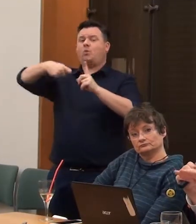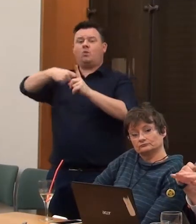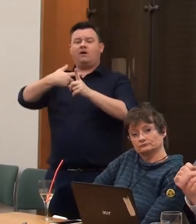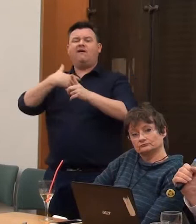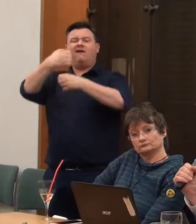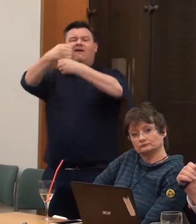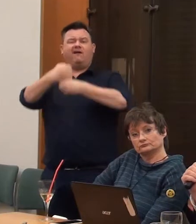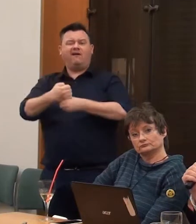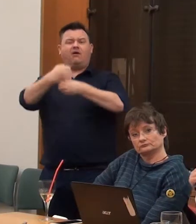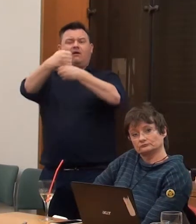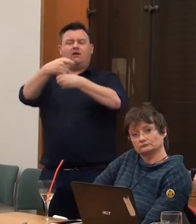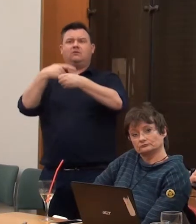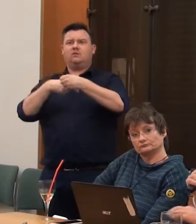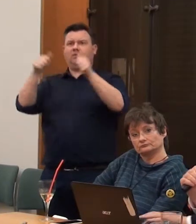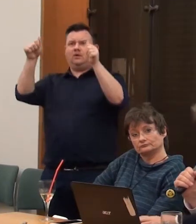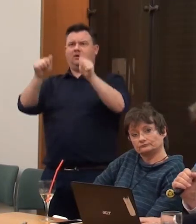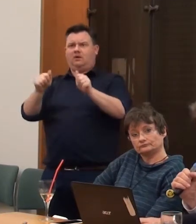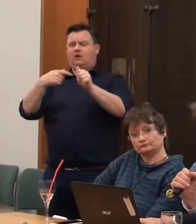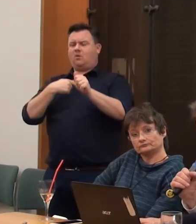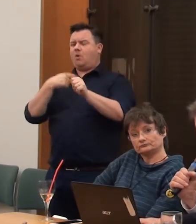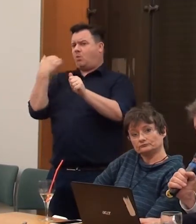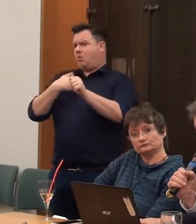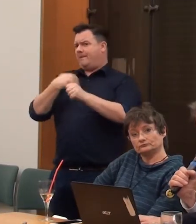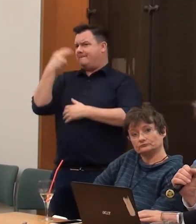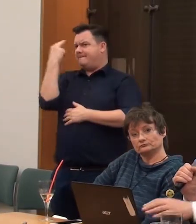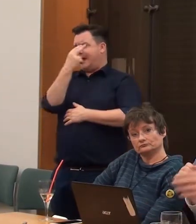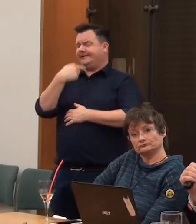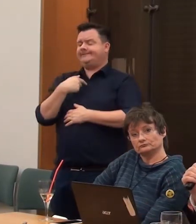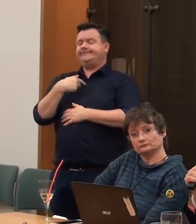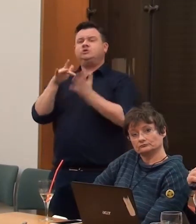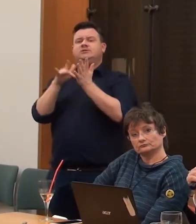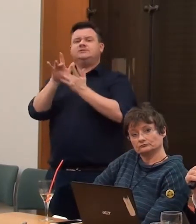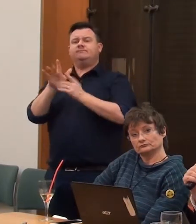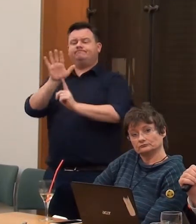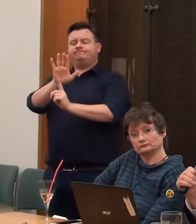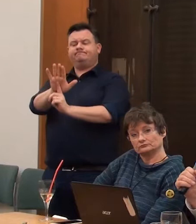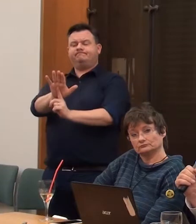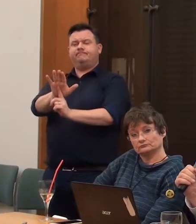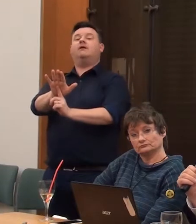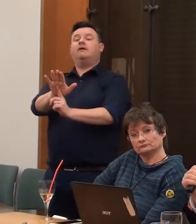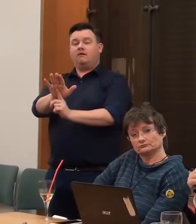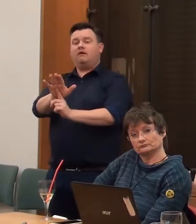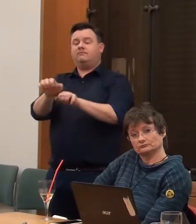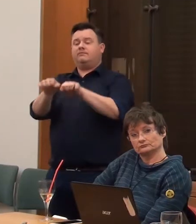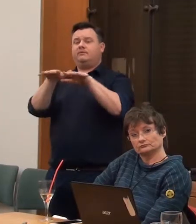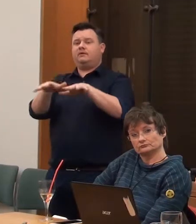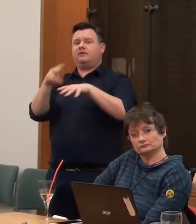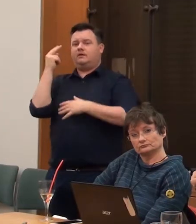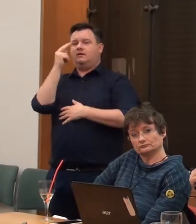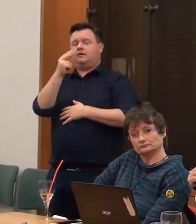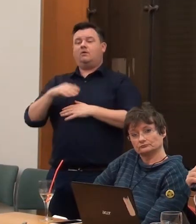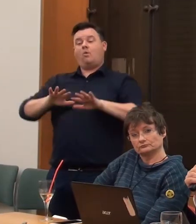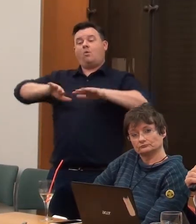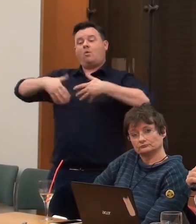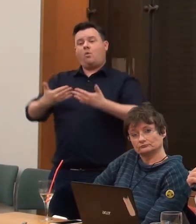puts his hand on a blind woman and suddenly she can see. Or for mental health issues, getting rid of demons,